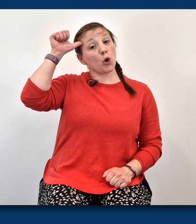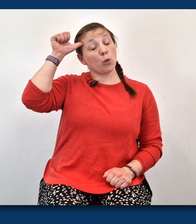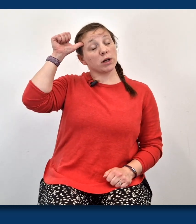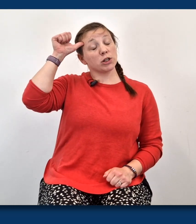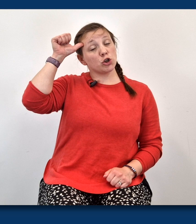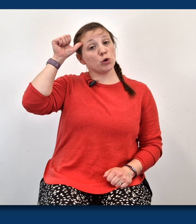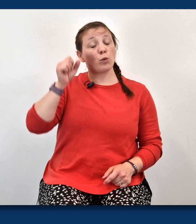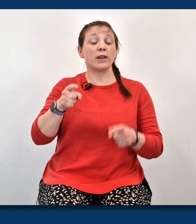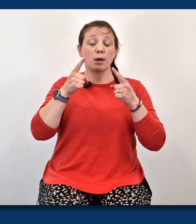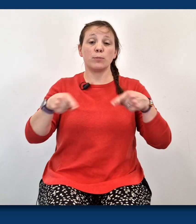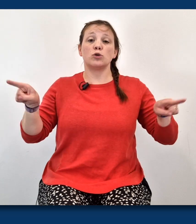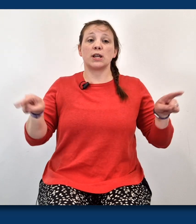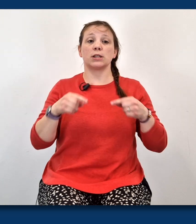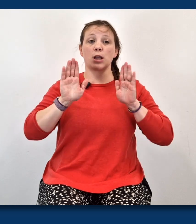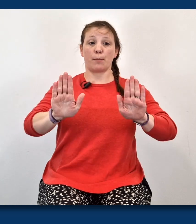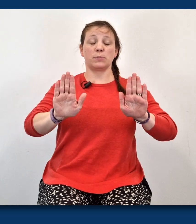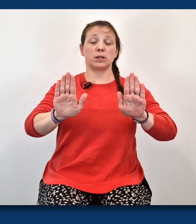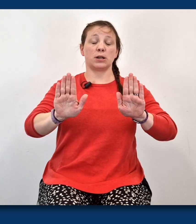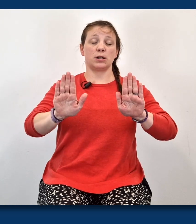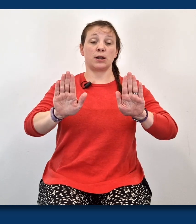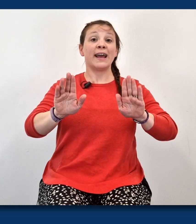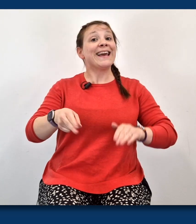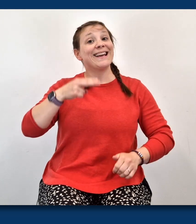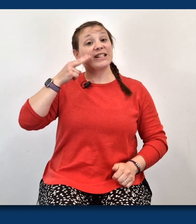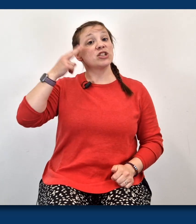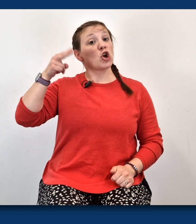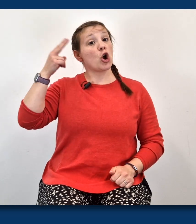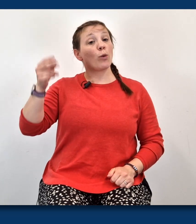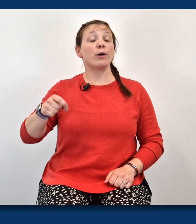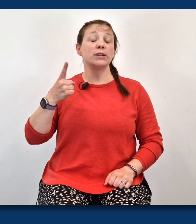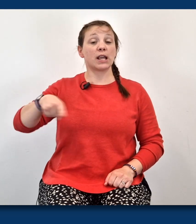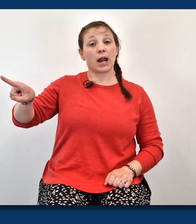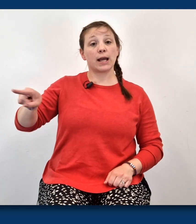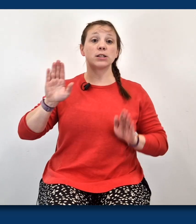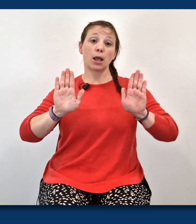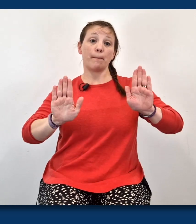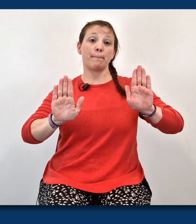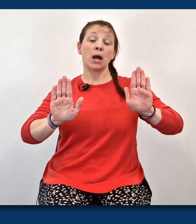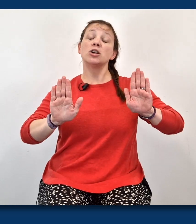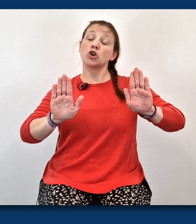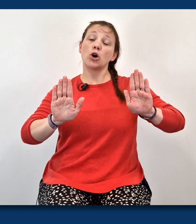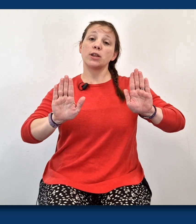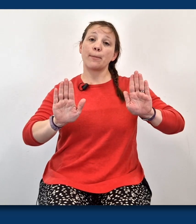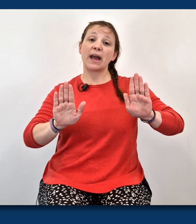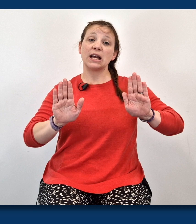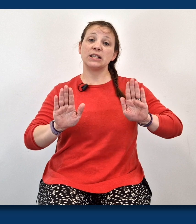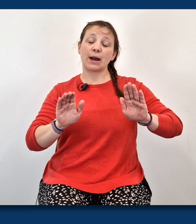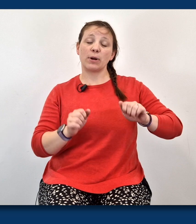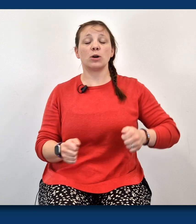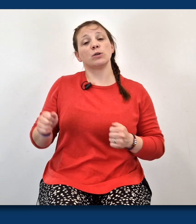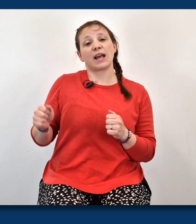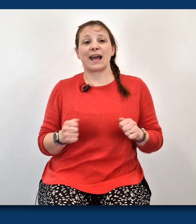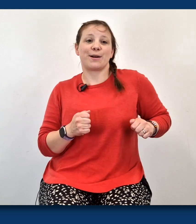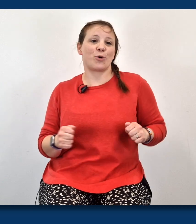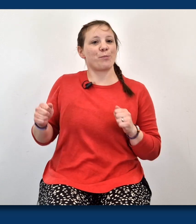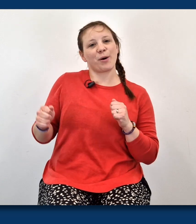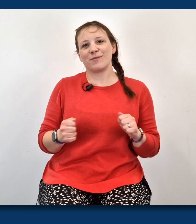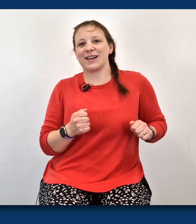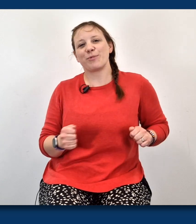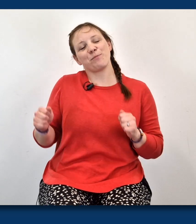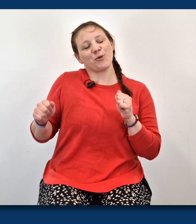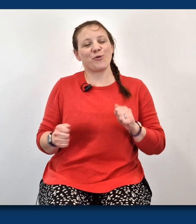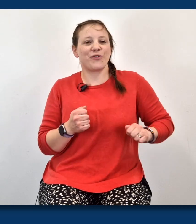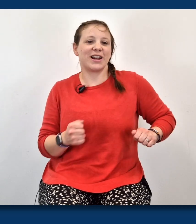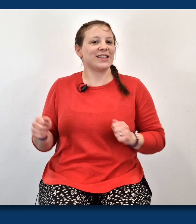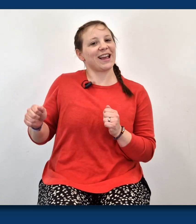You know what to do when the music stops. Here's a song where we start and stop. Join the bandjammer knows animals up.